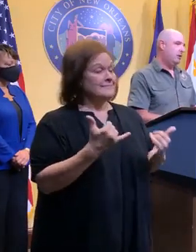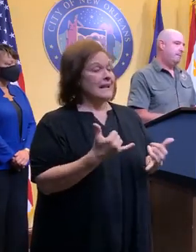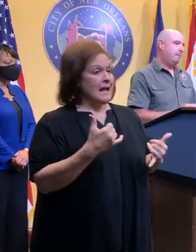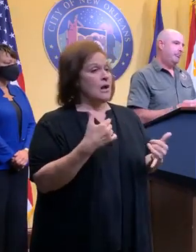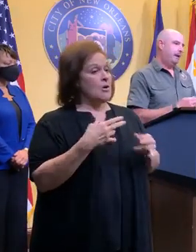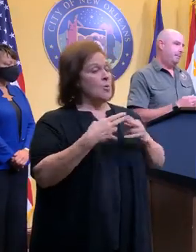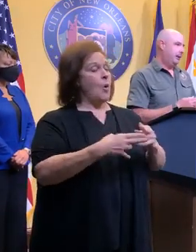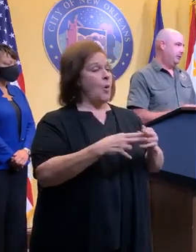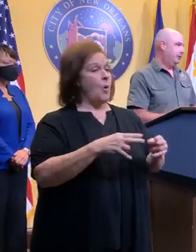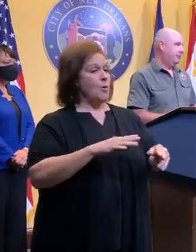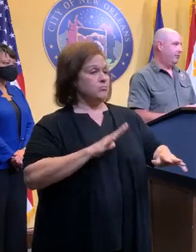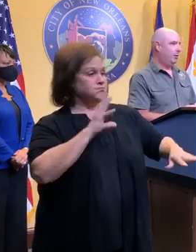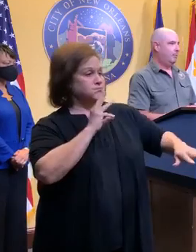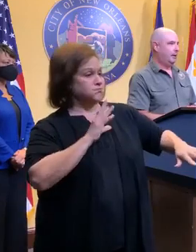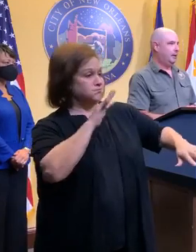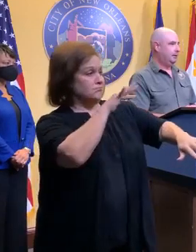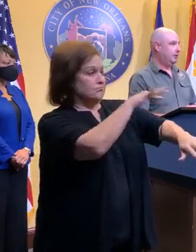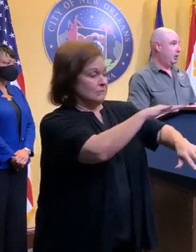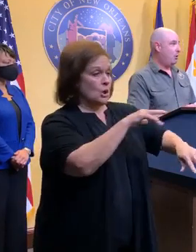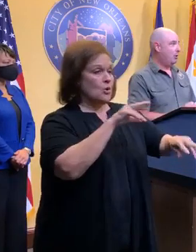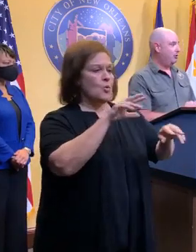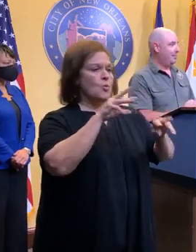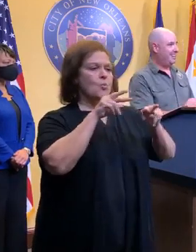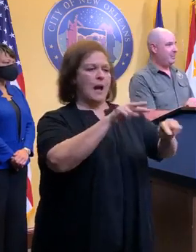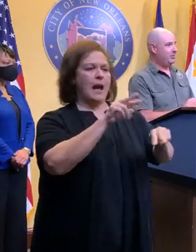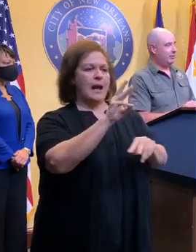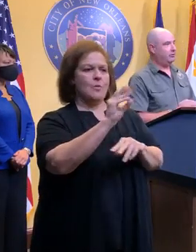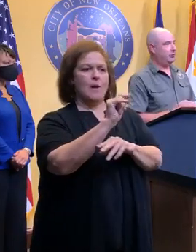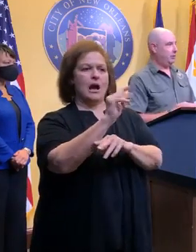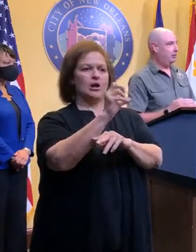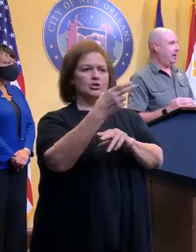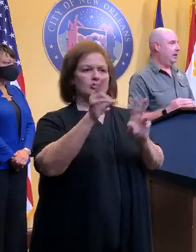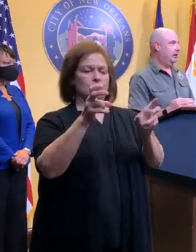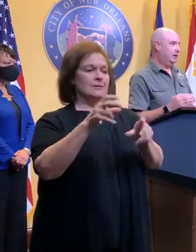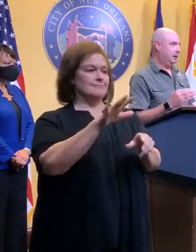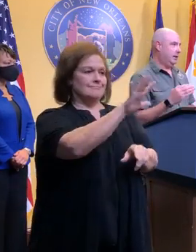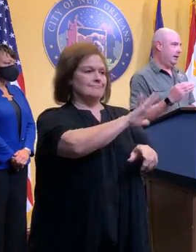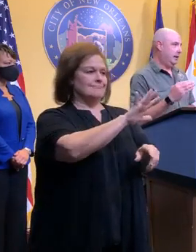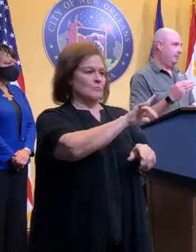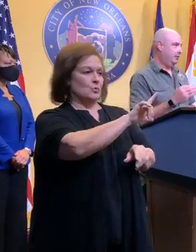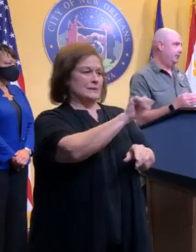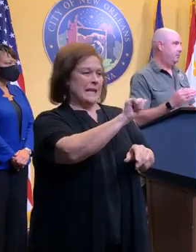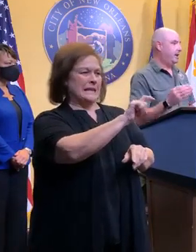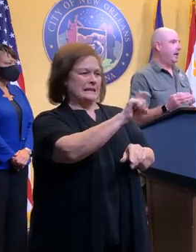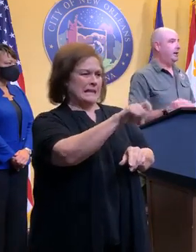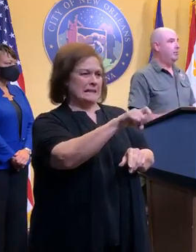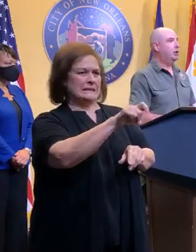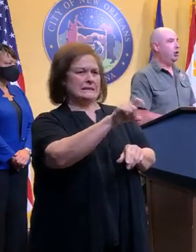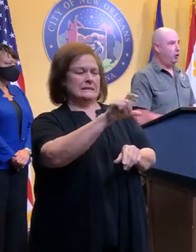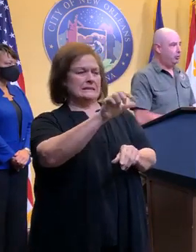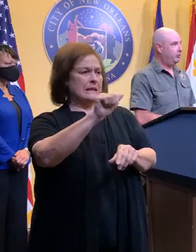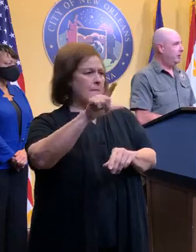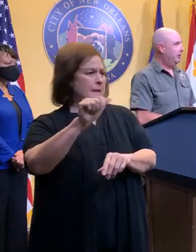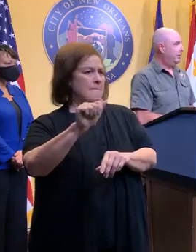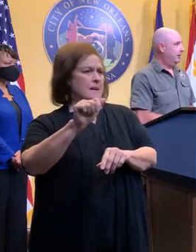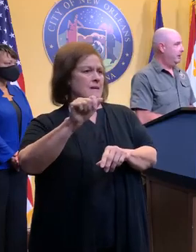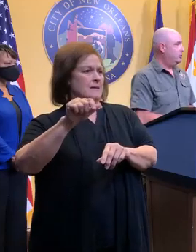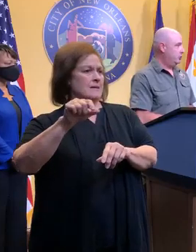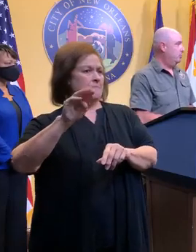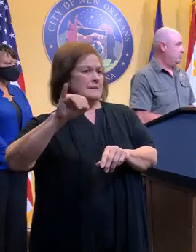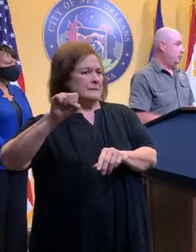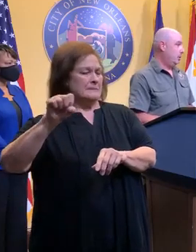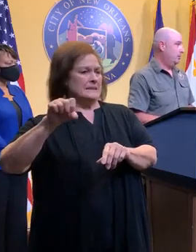surge watch, basically from, you know, almost the entire Texas, Louisiana, and Mississippi and Alabama coast